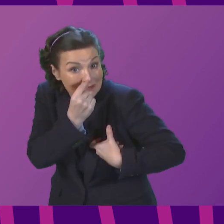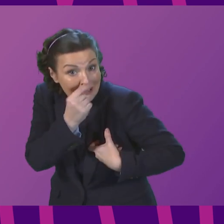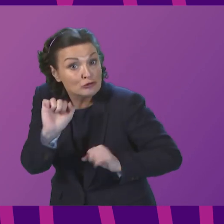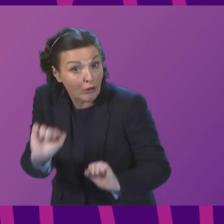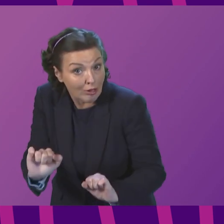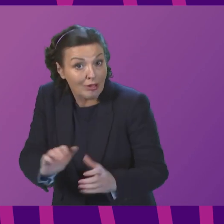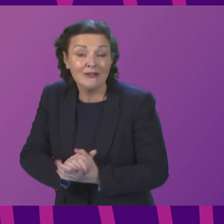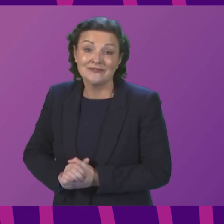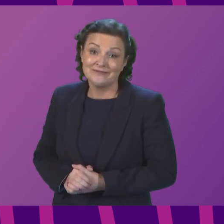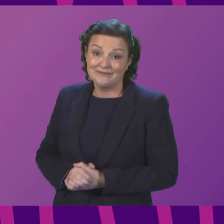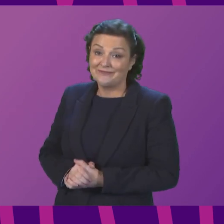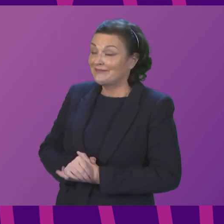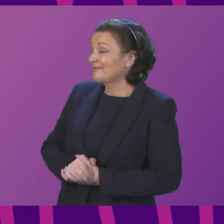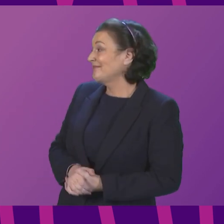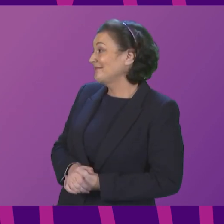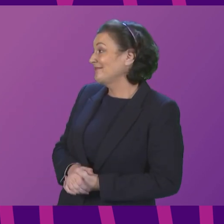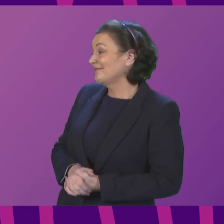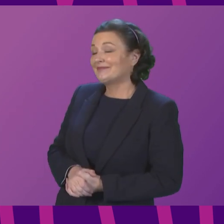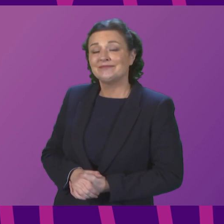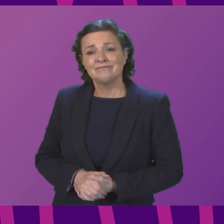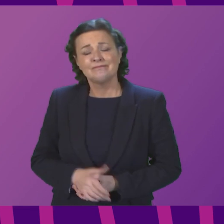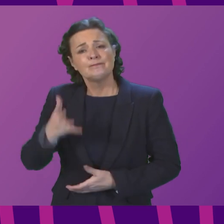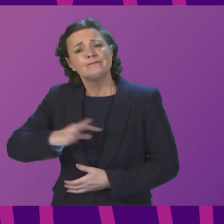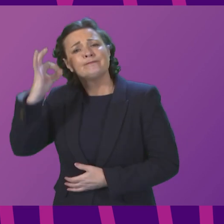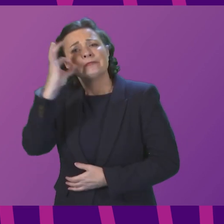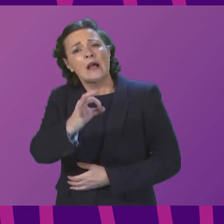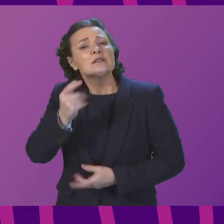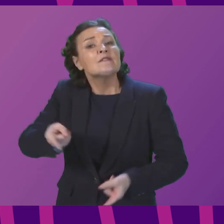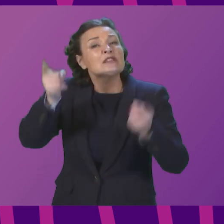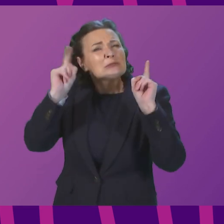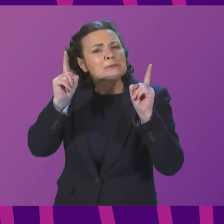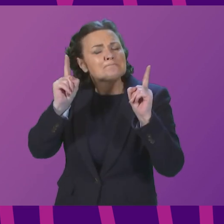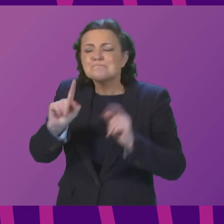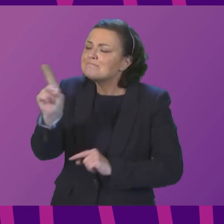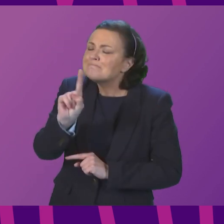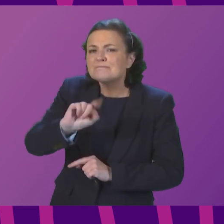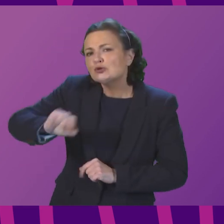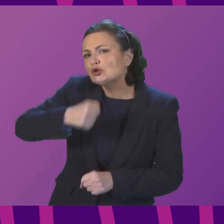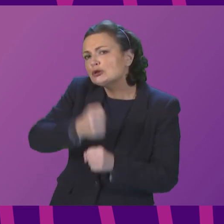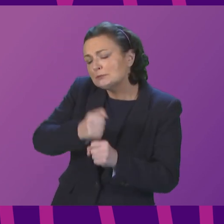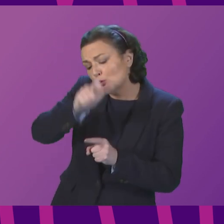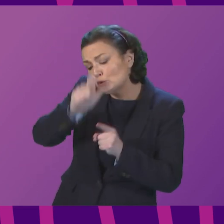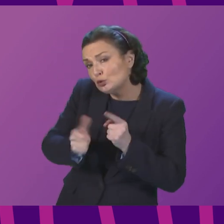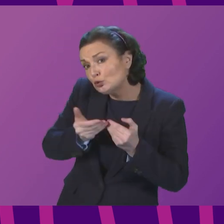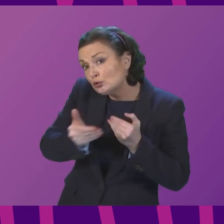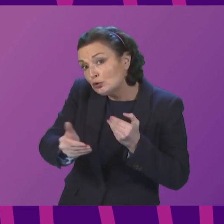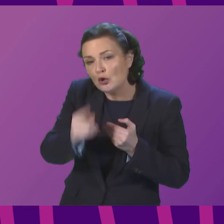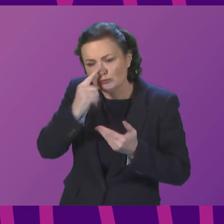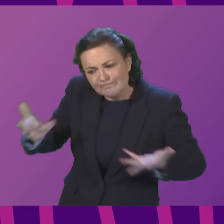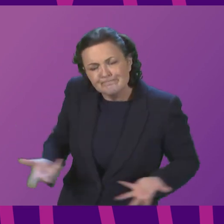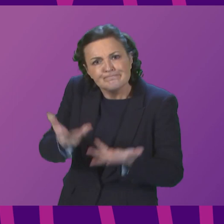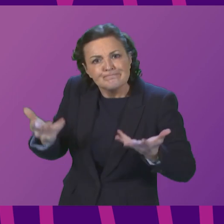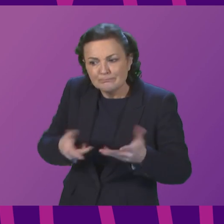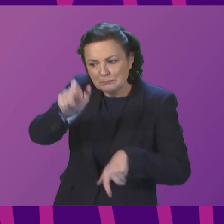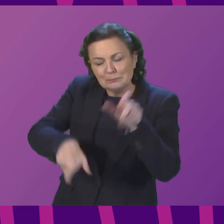five, Stephen Kerr. Thank you, Presidenting Officer. To ask the First Minister what steps the Scottish Government is taking to encourage rail travel